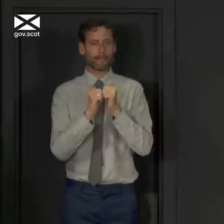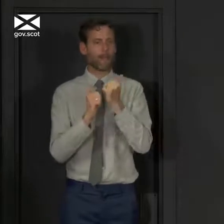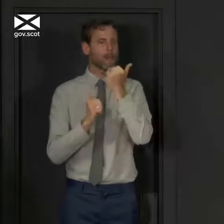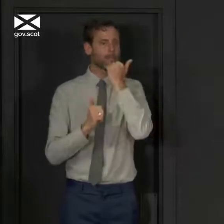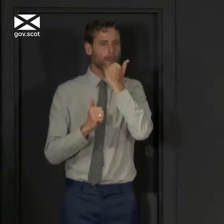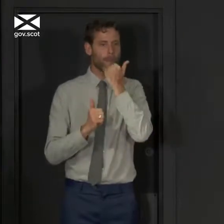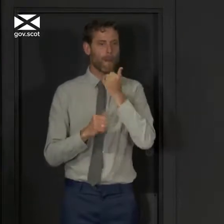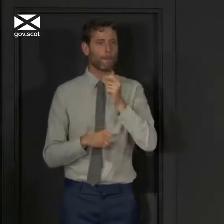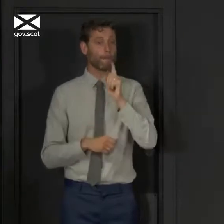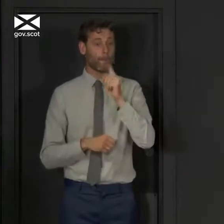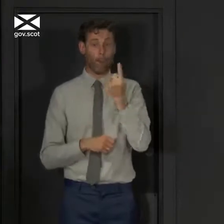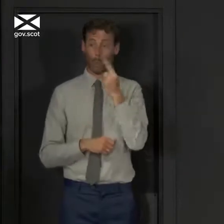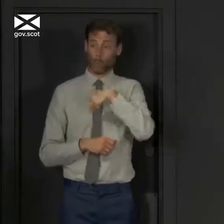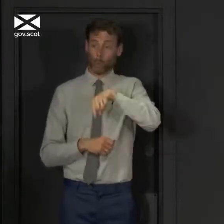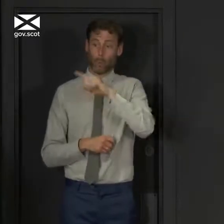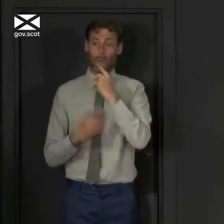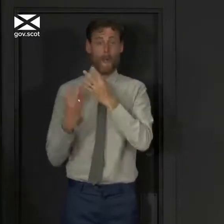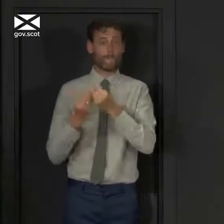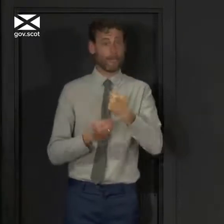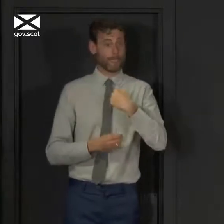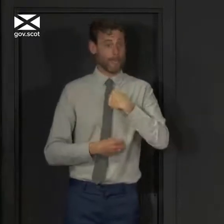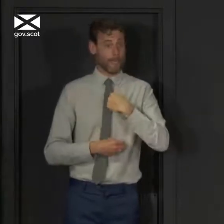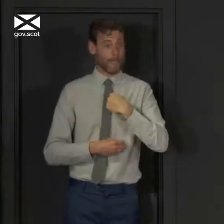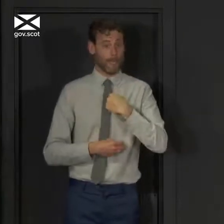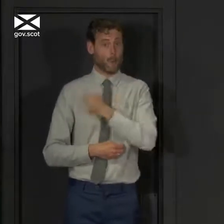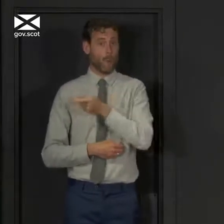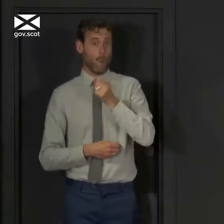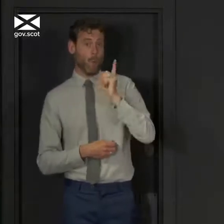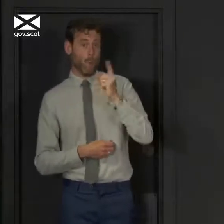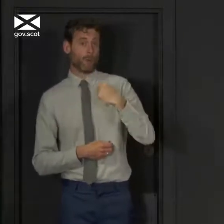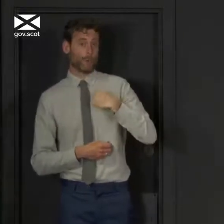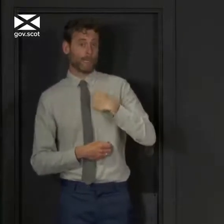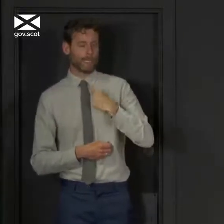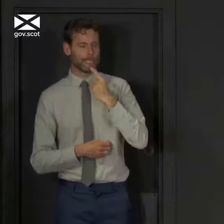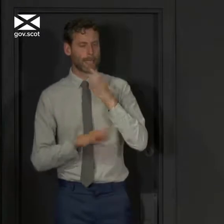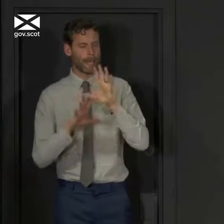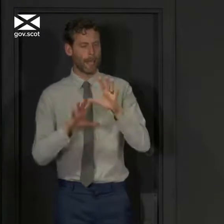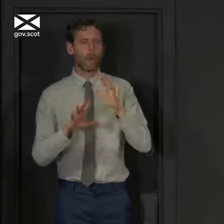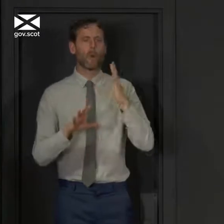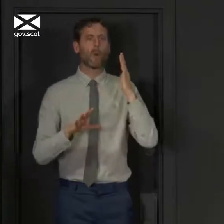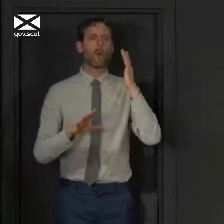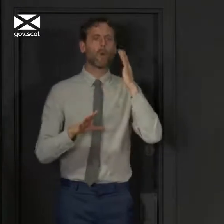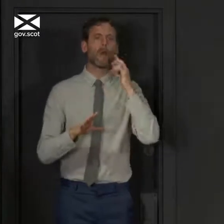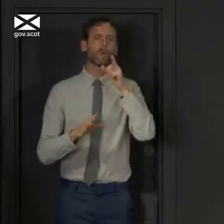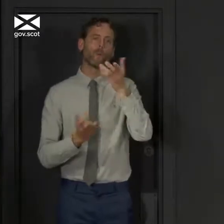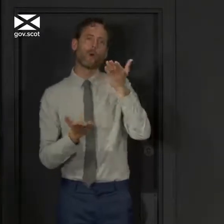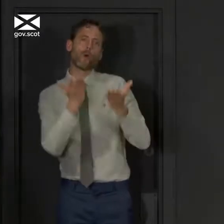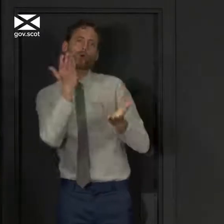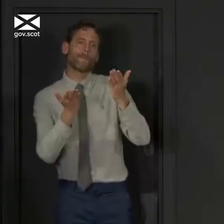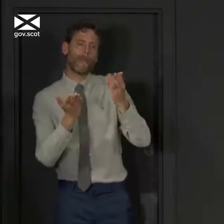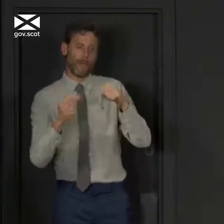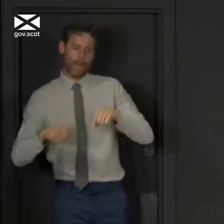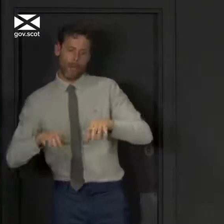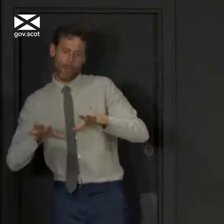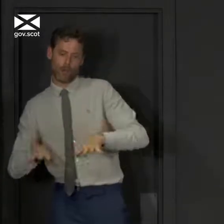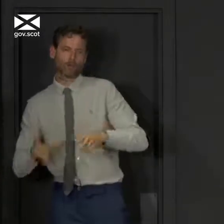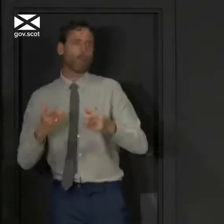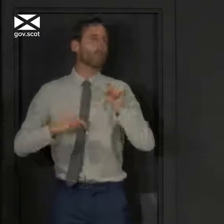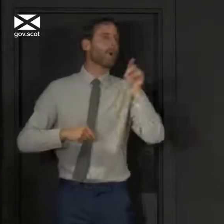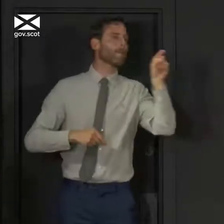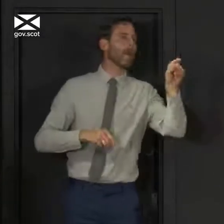advise me caution me against making definitive comparisons between different countries